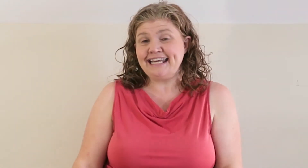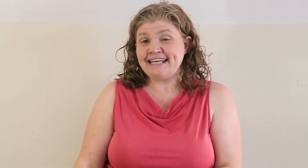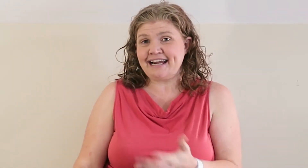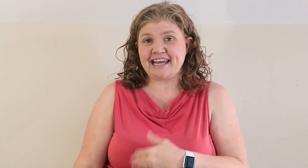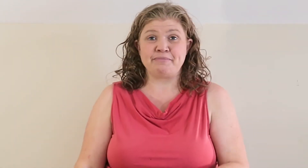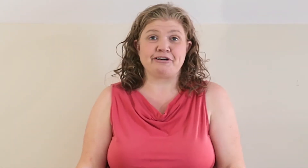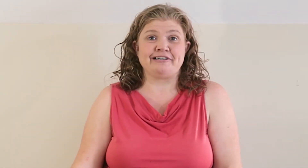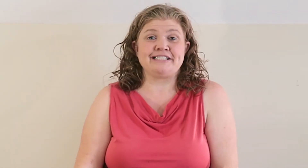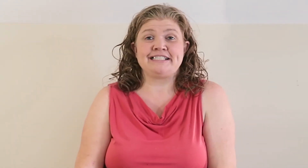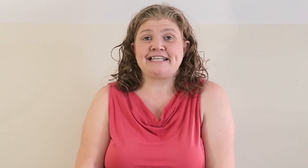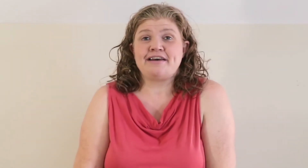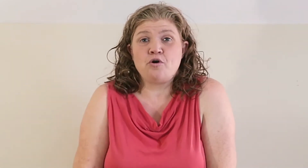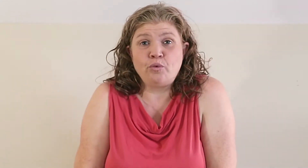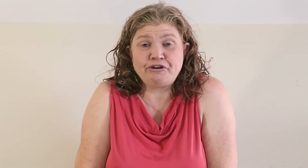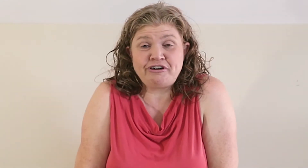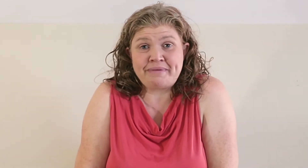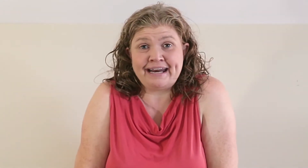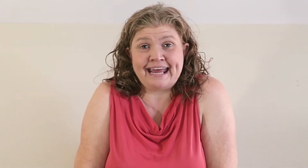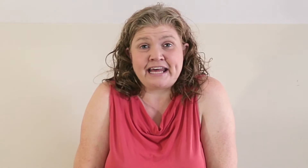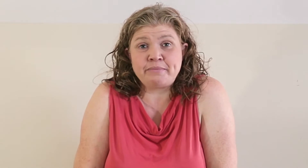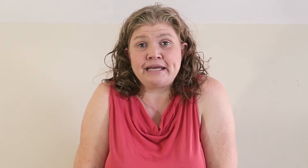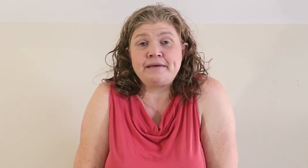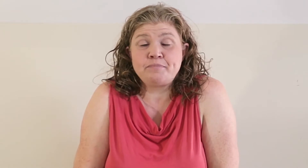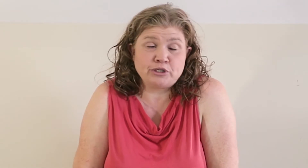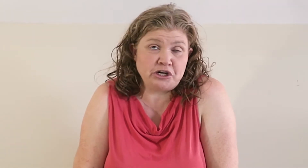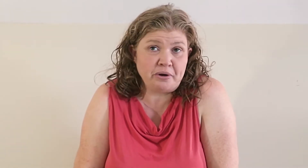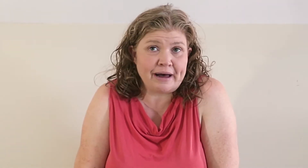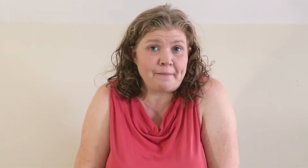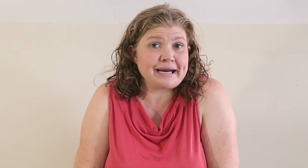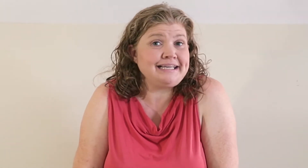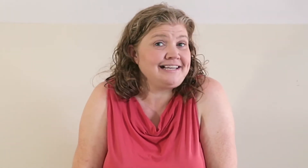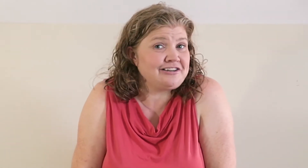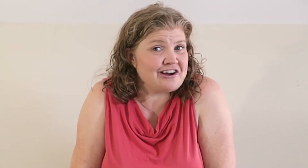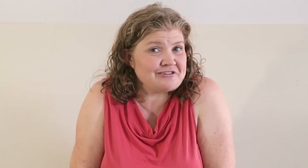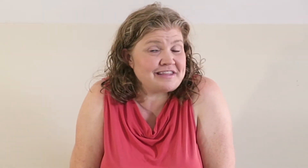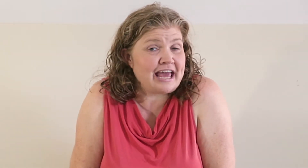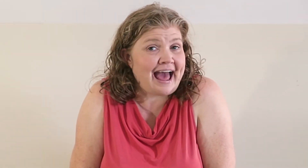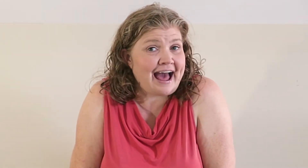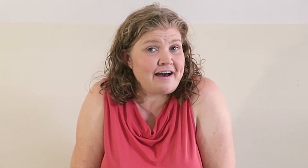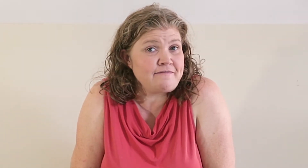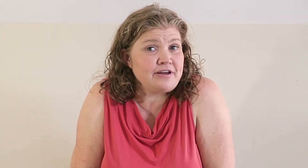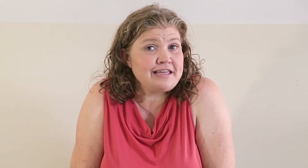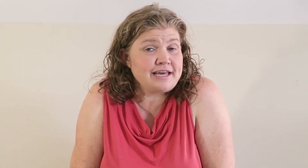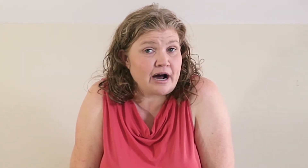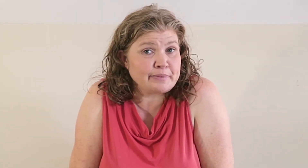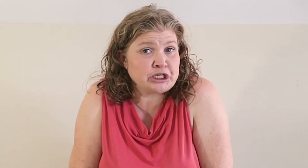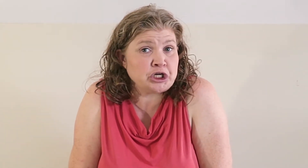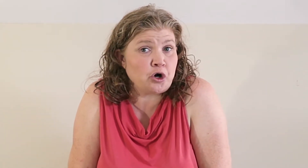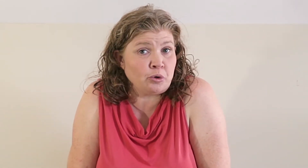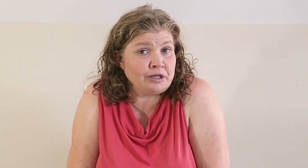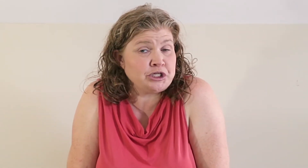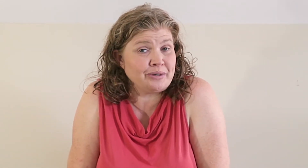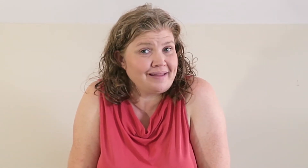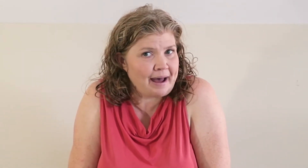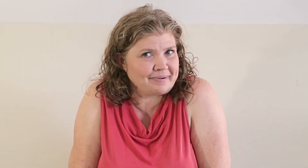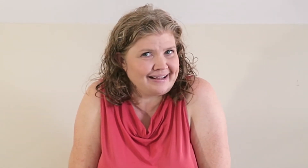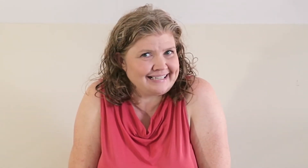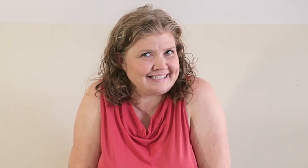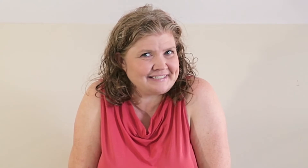then I came across Weltering Mind Academy, which I knew about, but I didn't know that they have the option to only do a lab class.